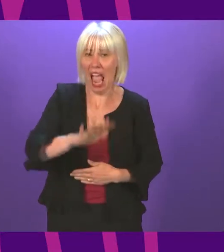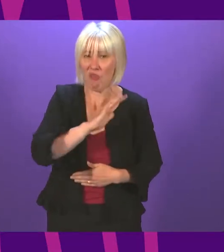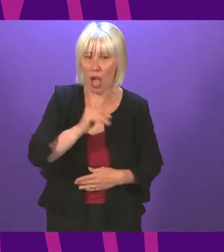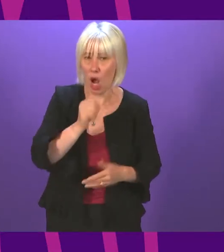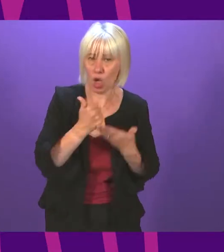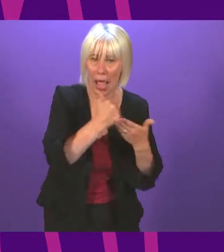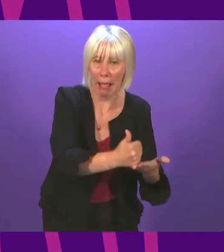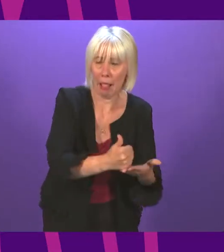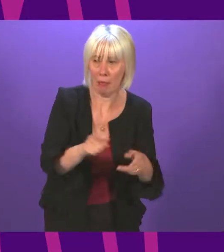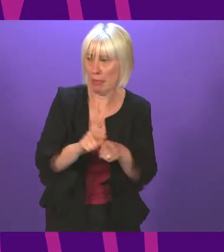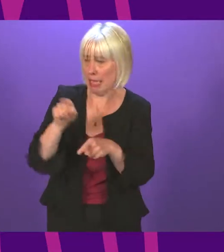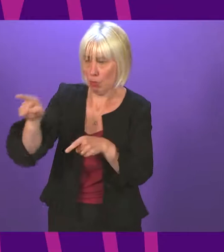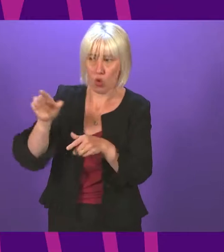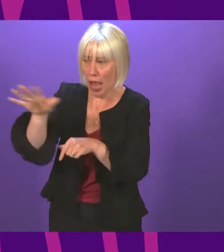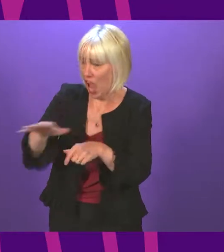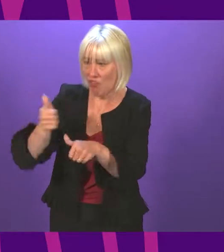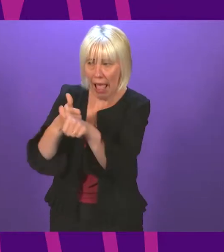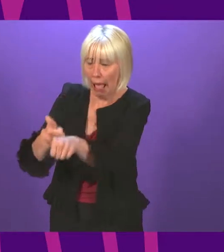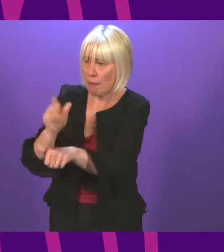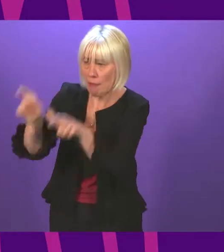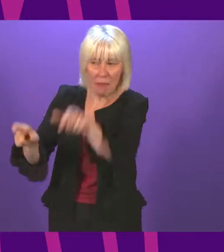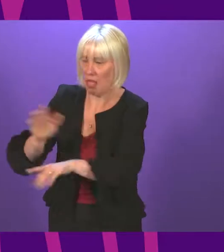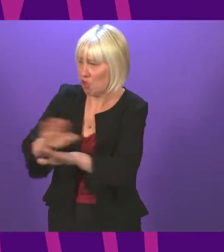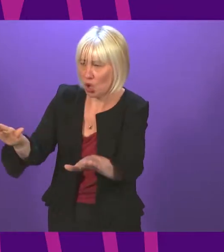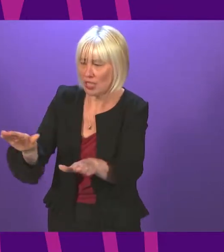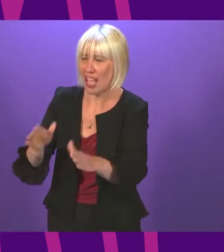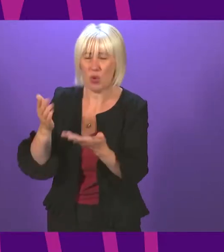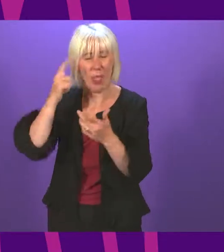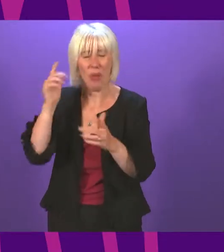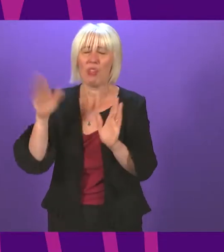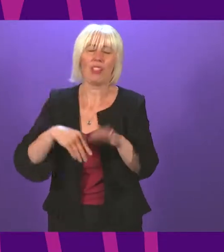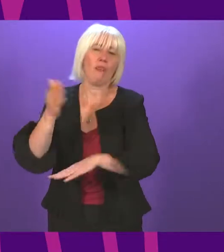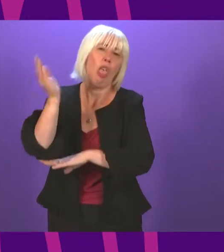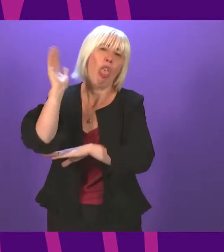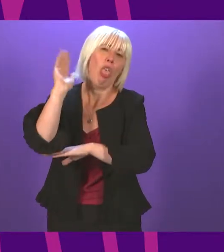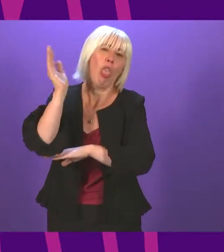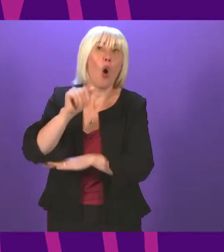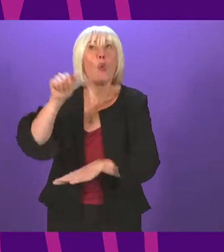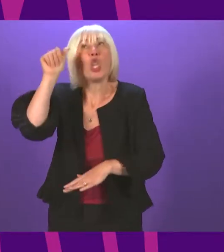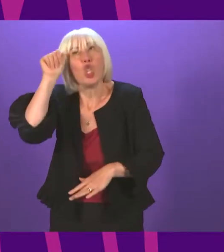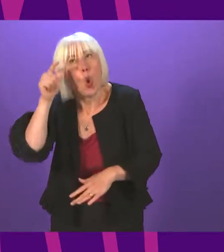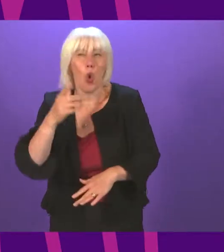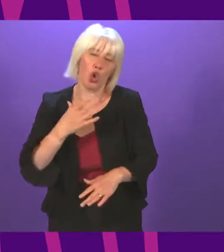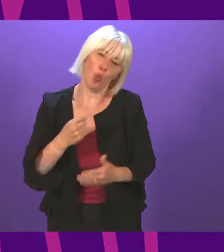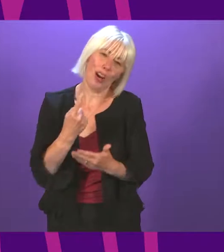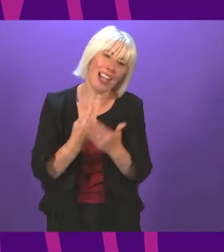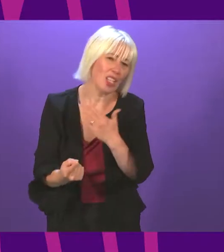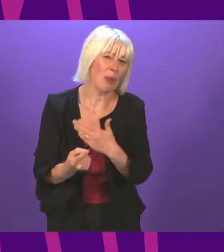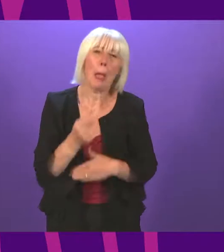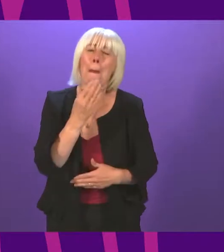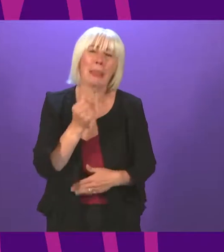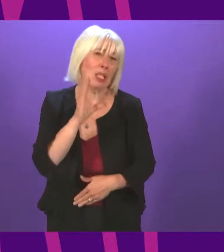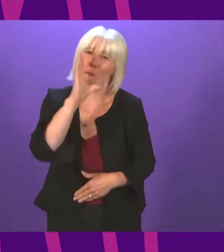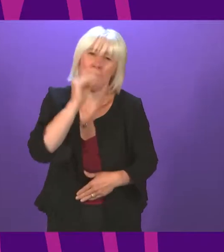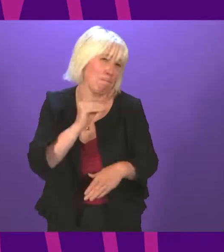any good, Deputy Presiding Officer. And I think it's probably time we just dispense with the rhetoric. We know you guys want independence. Just go and shut up about